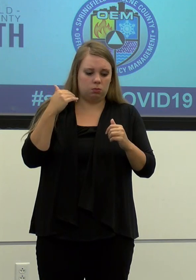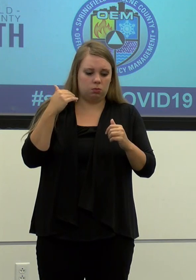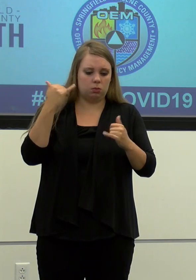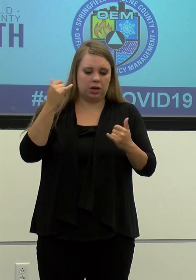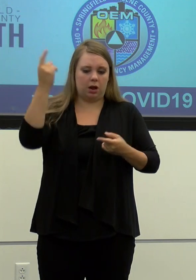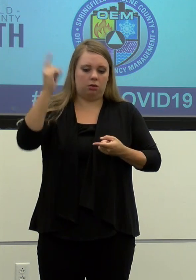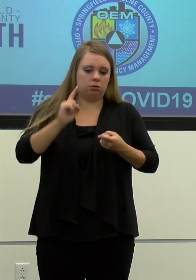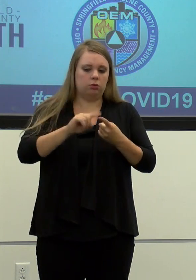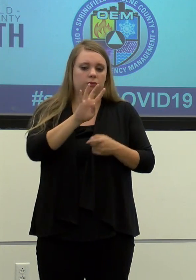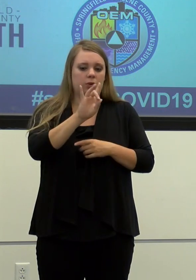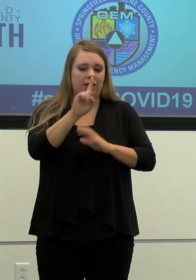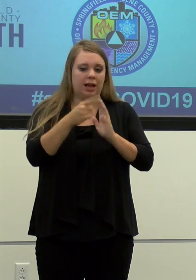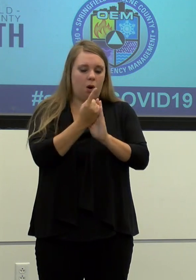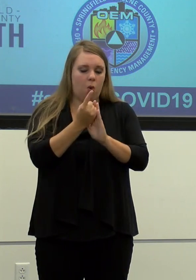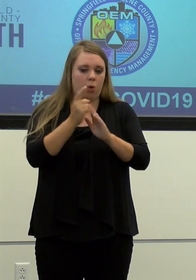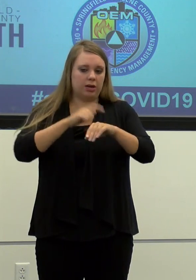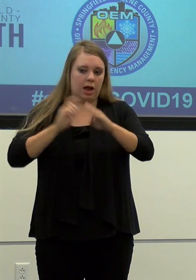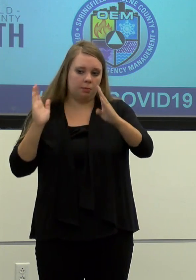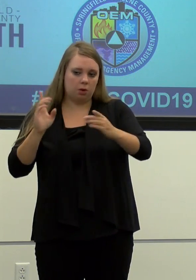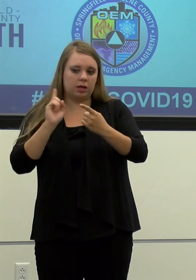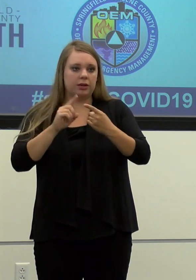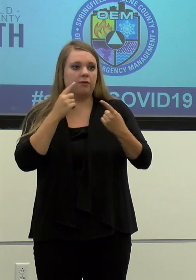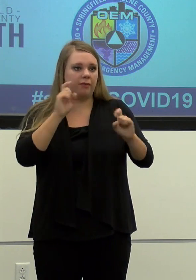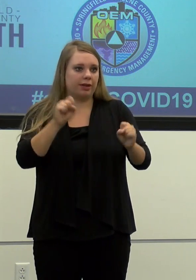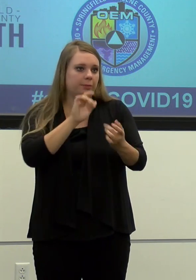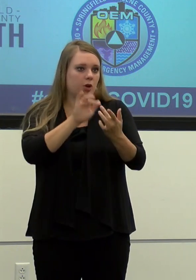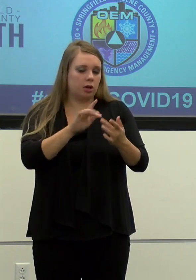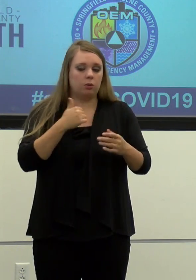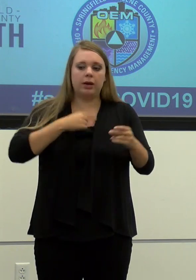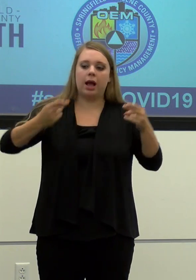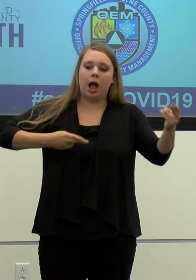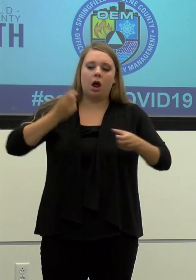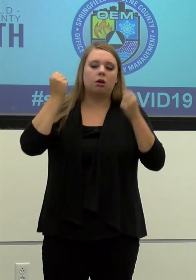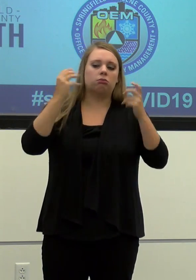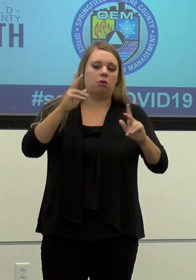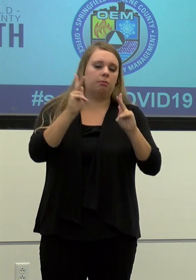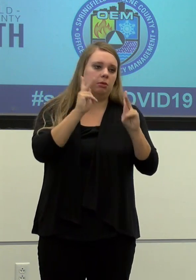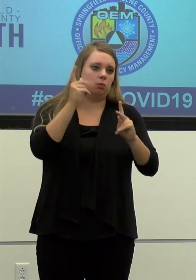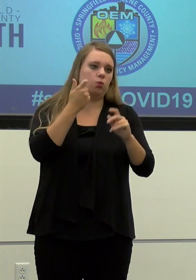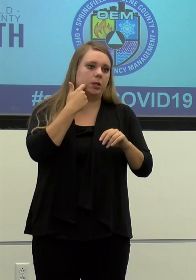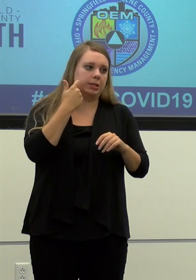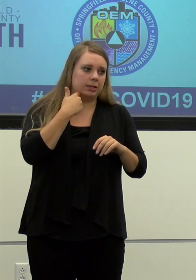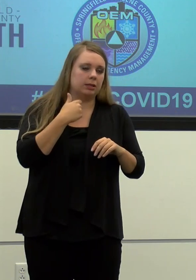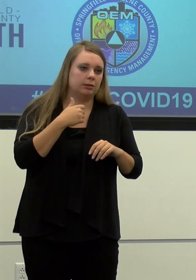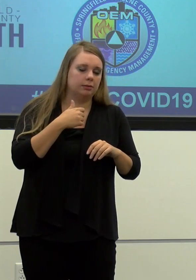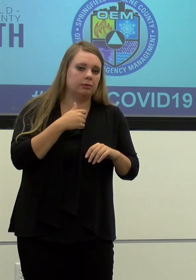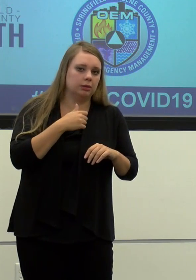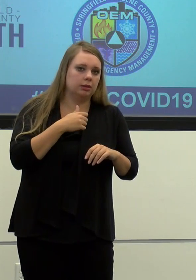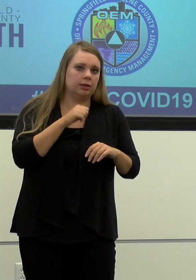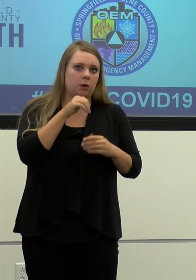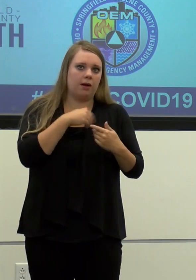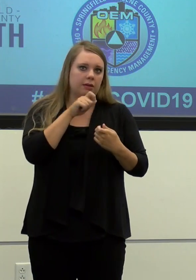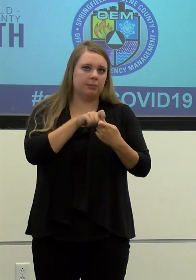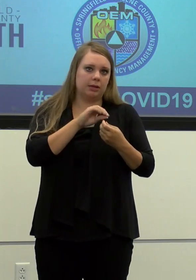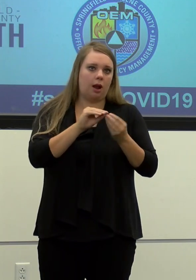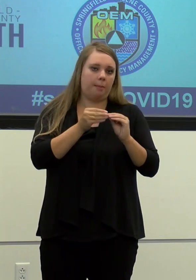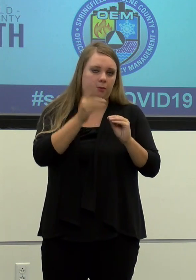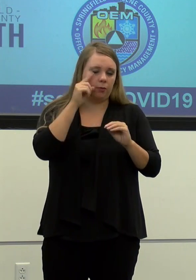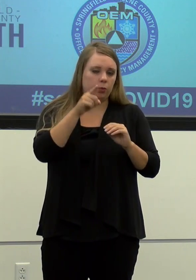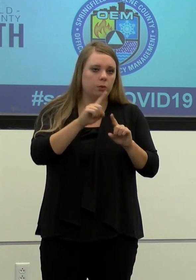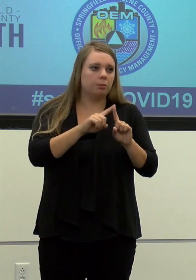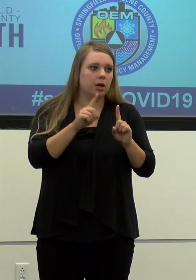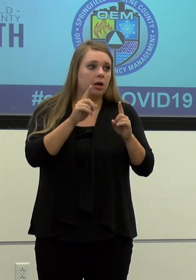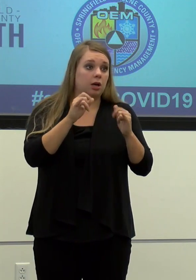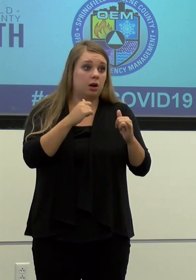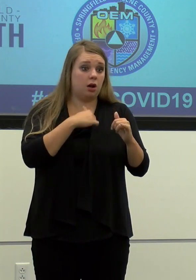Uh, we've hired a whole bunch of people. Uh, that's not a number for you, but, uh, I can tell you this, I'm